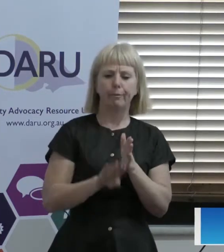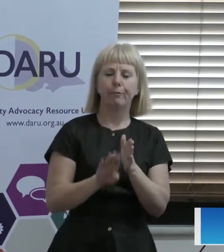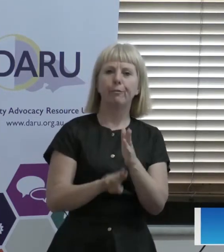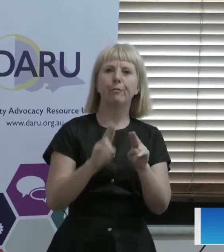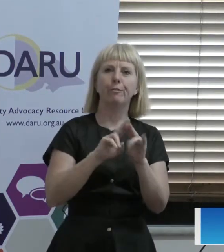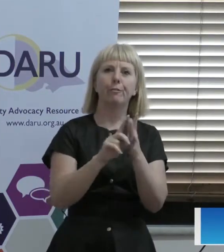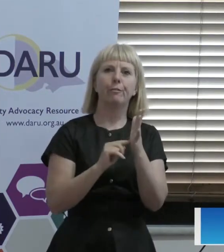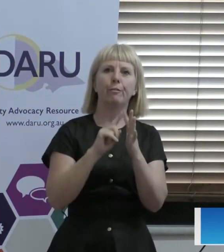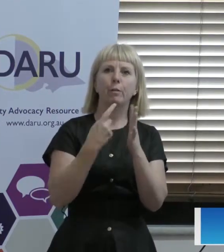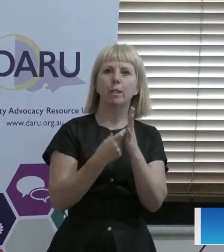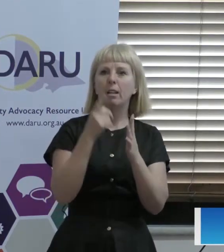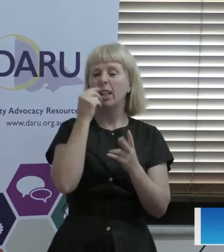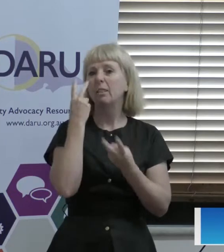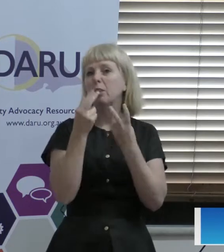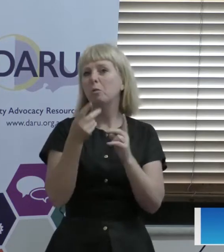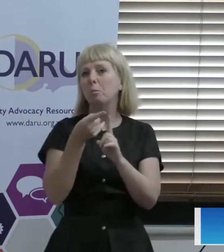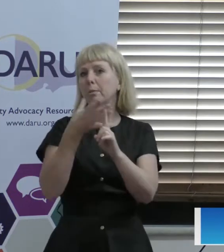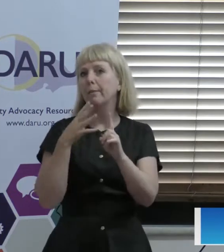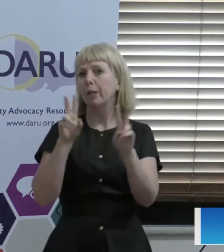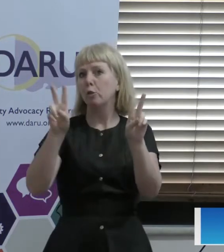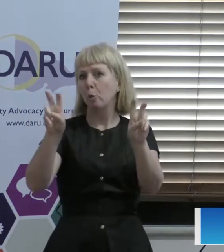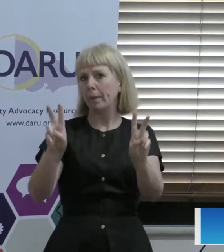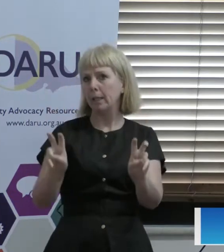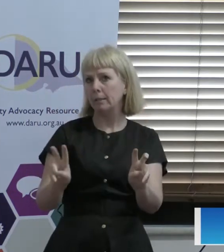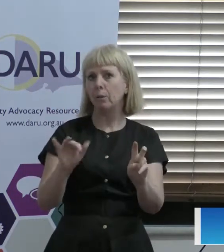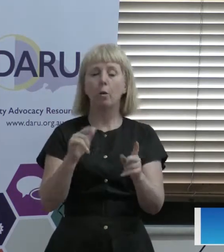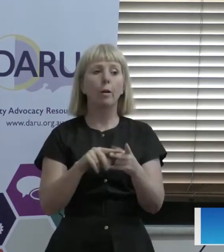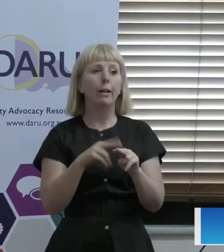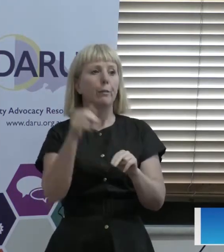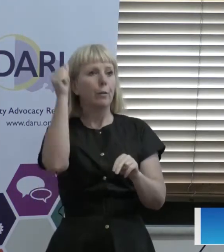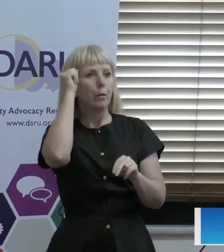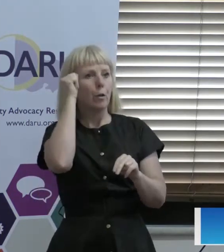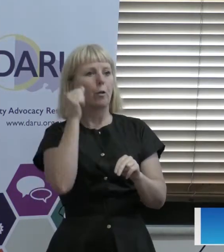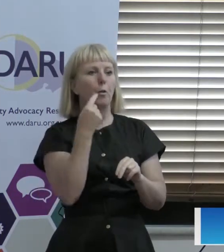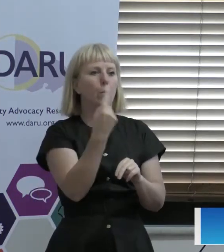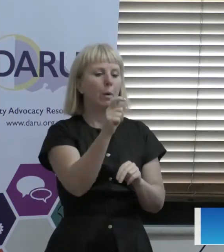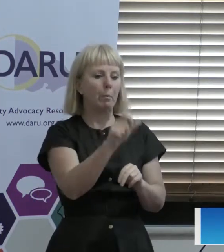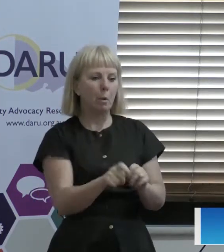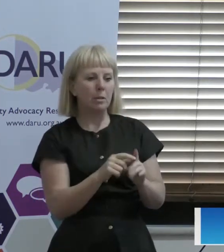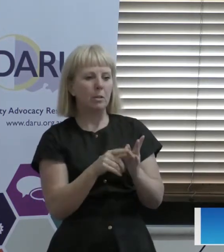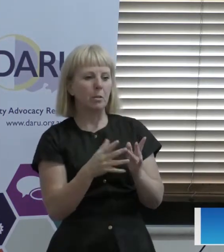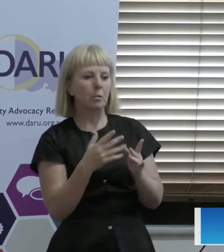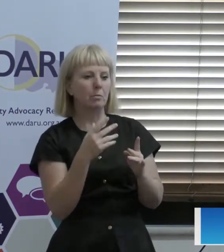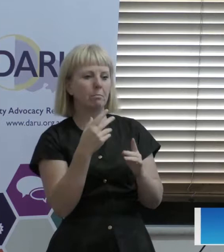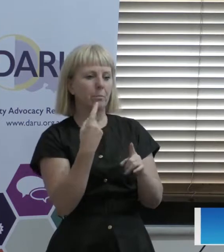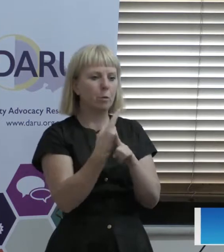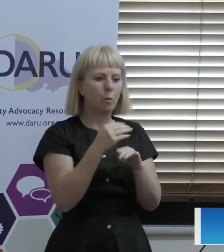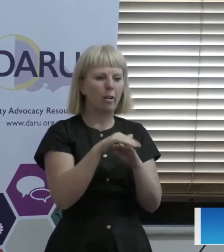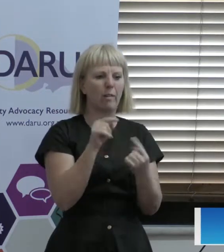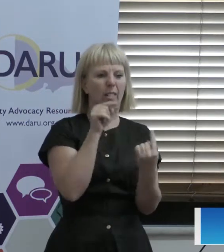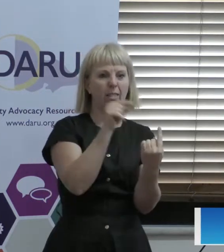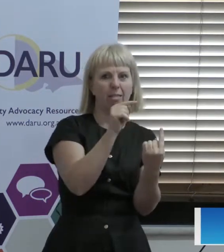search just for things that I've talked about. Or if you know that Melanie's done a particular conversation about a particular topic, you can just say, just tell me